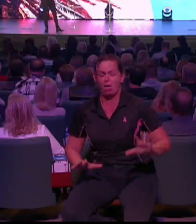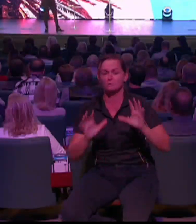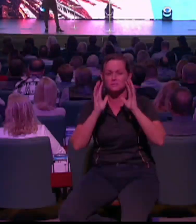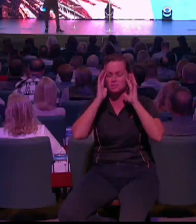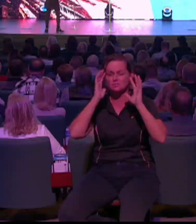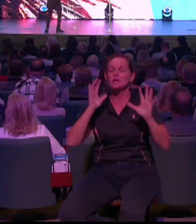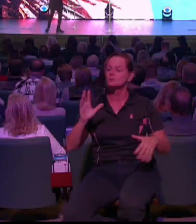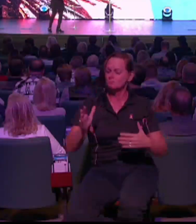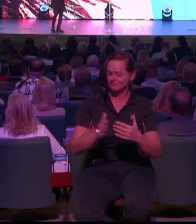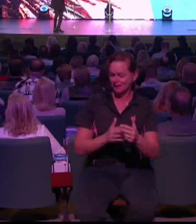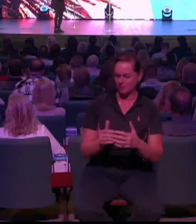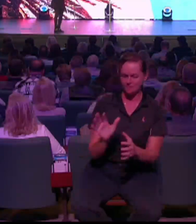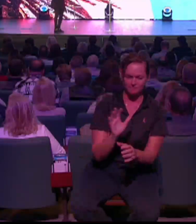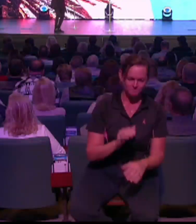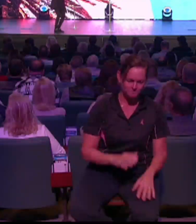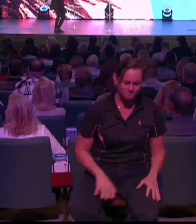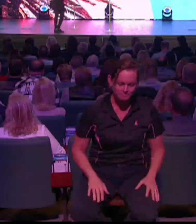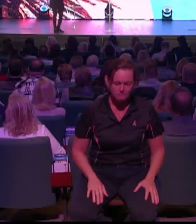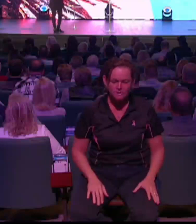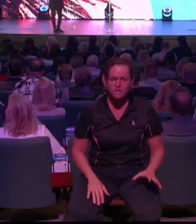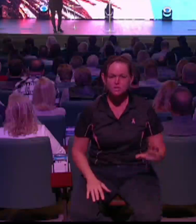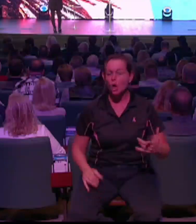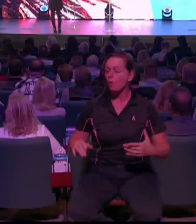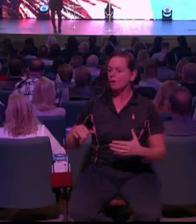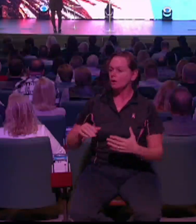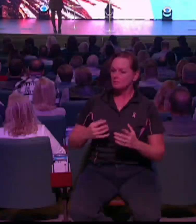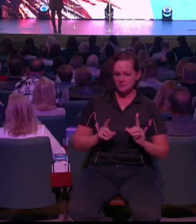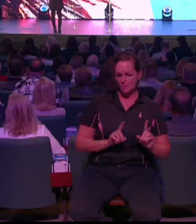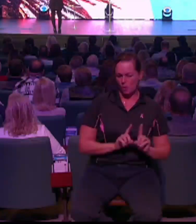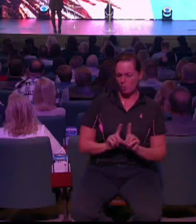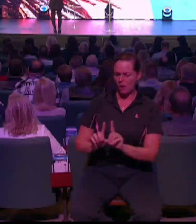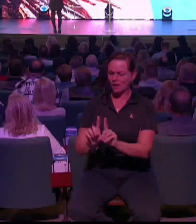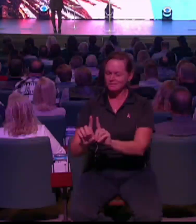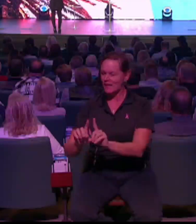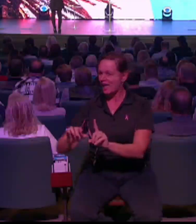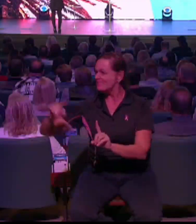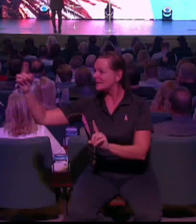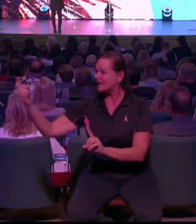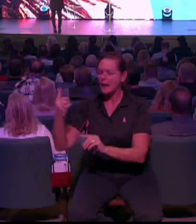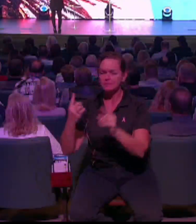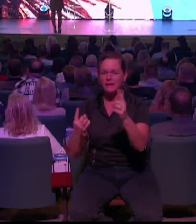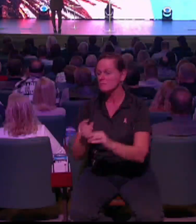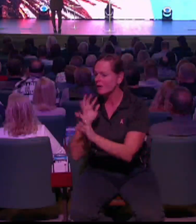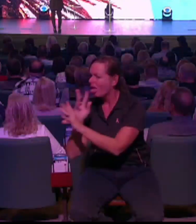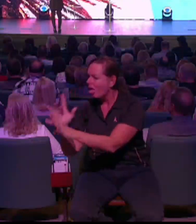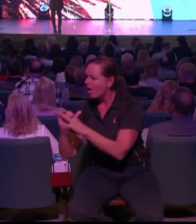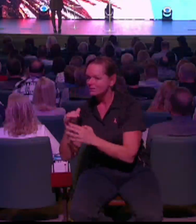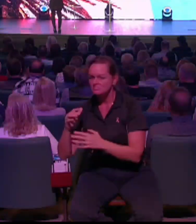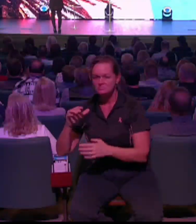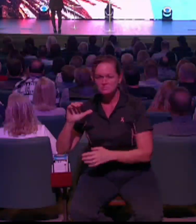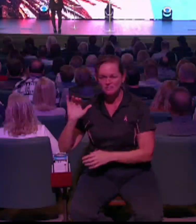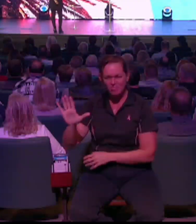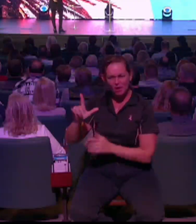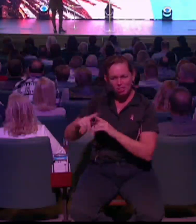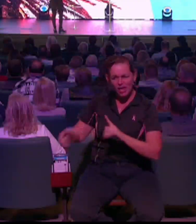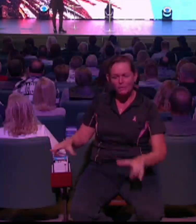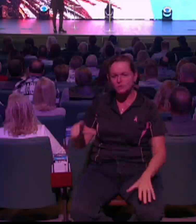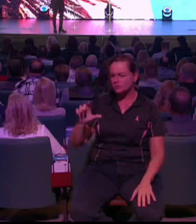we went. They ran out to meet the people that I was with. But I couldn't speak Arabic. I couldn't speak Yazidi. I couldn't speak